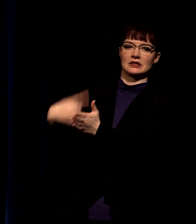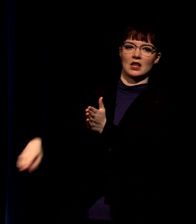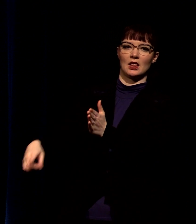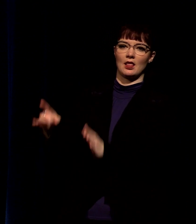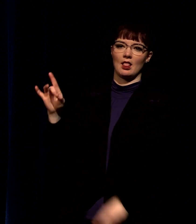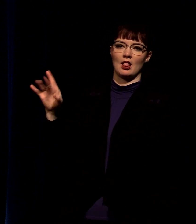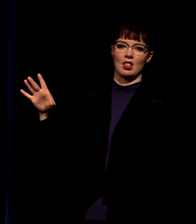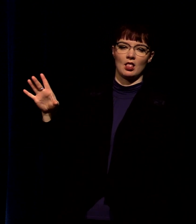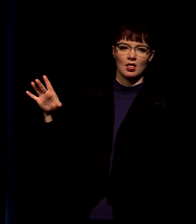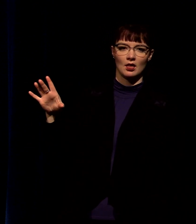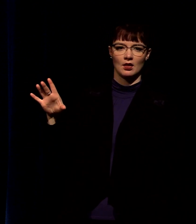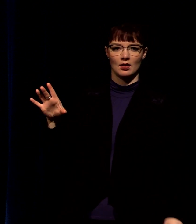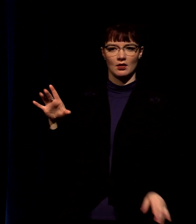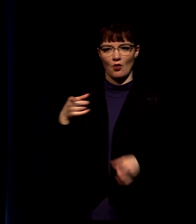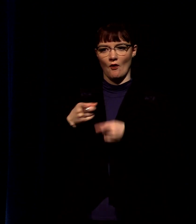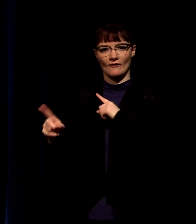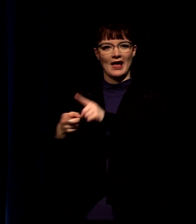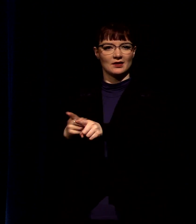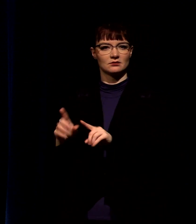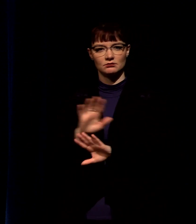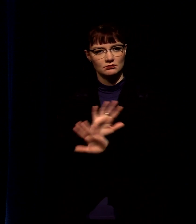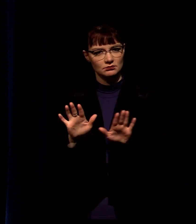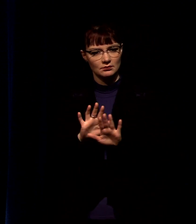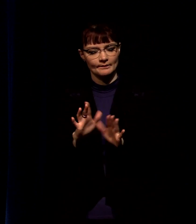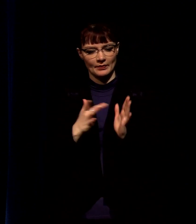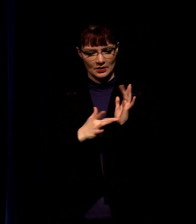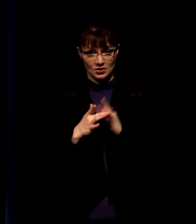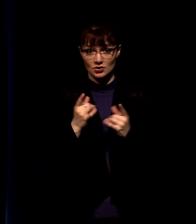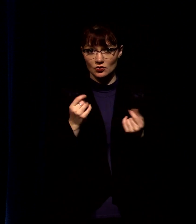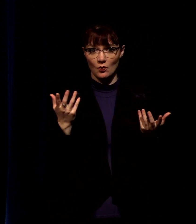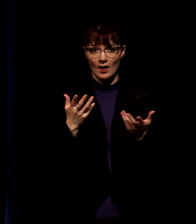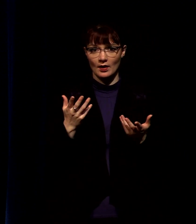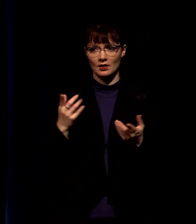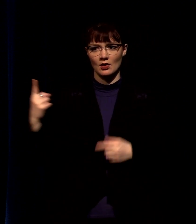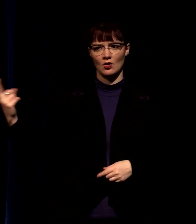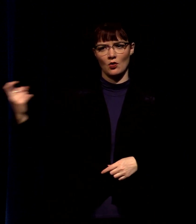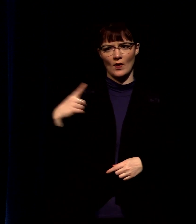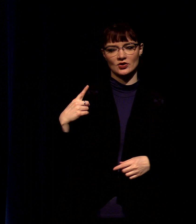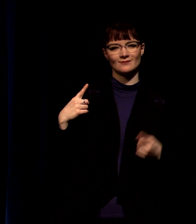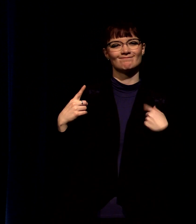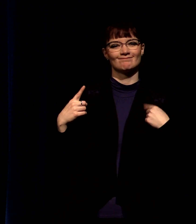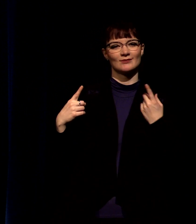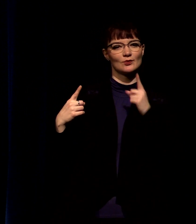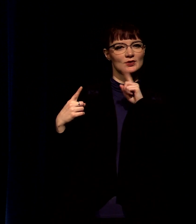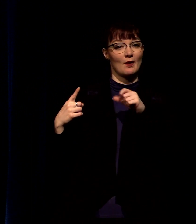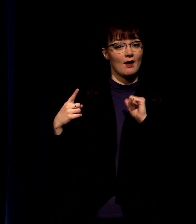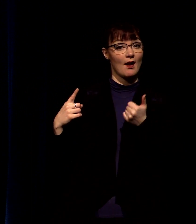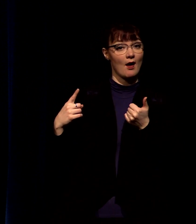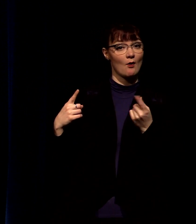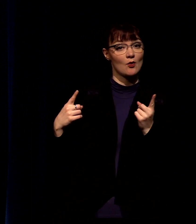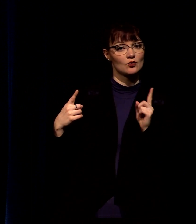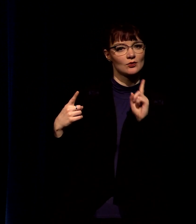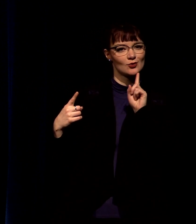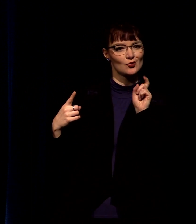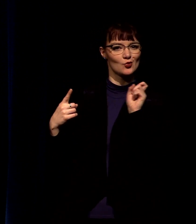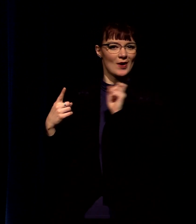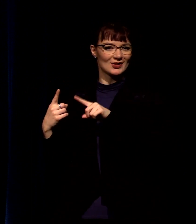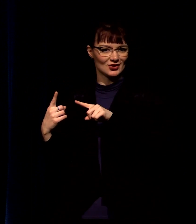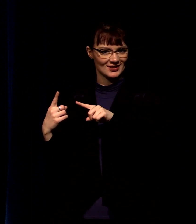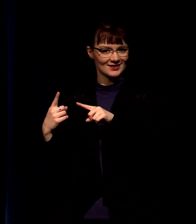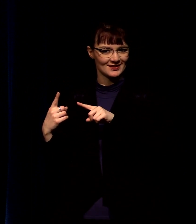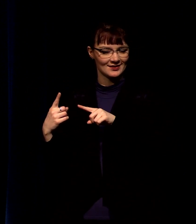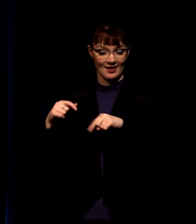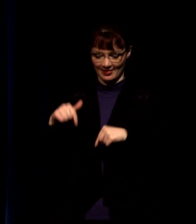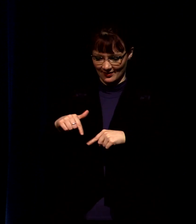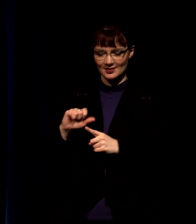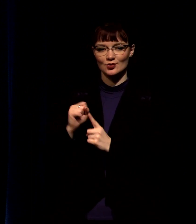society with our words jesus often does this by responding to a question with a question you notice he does